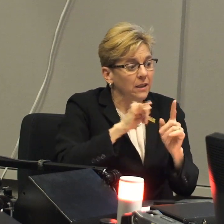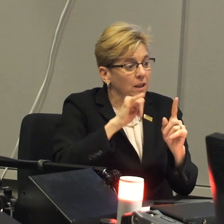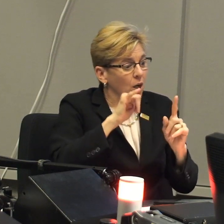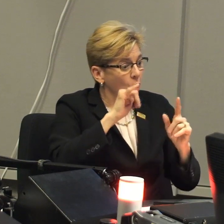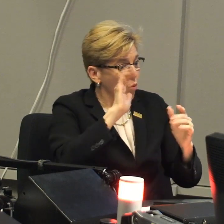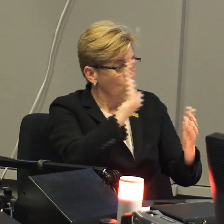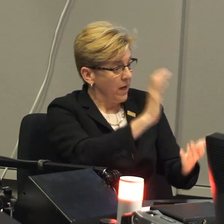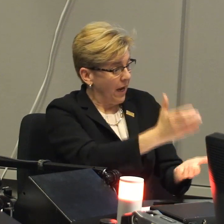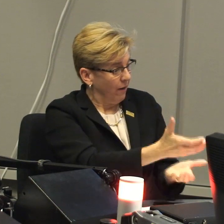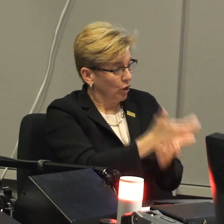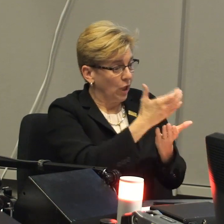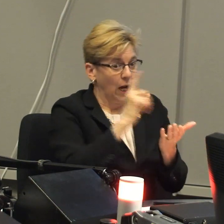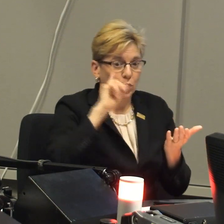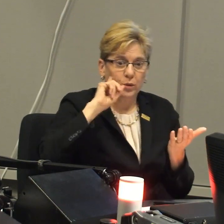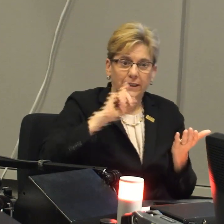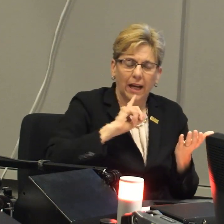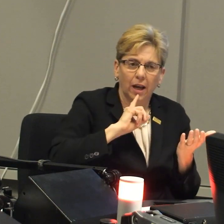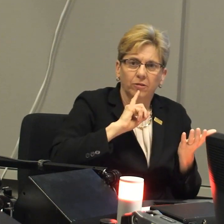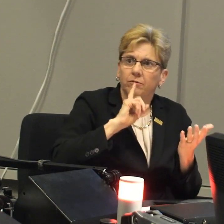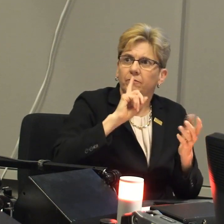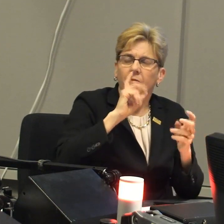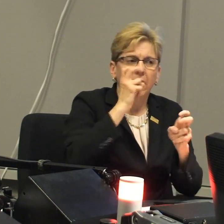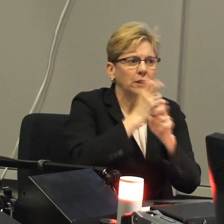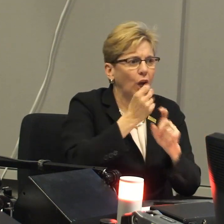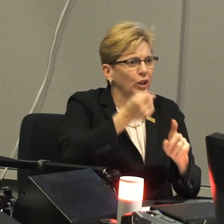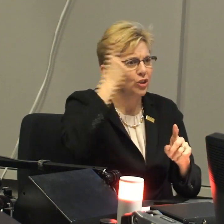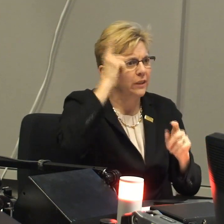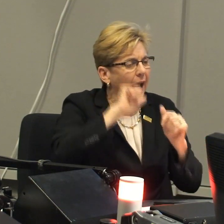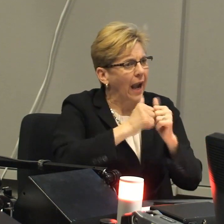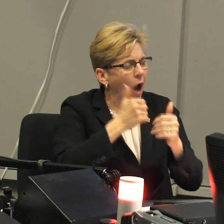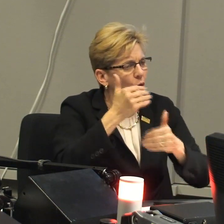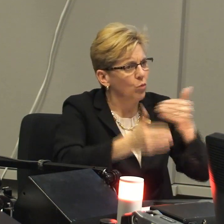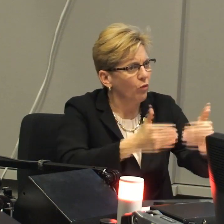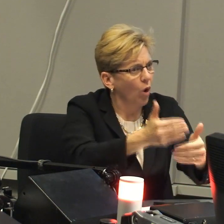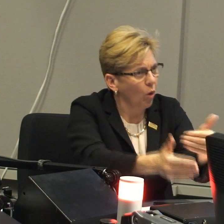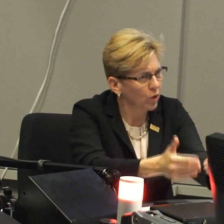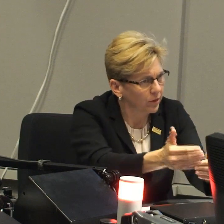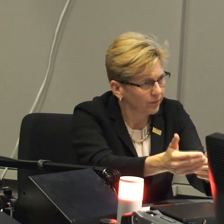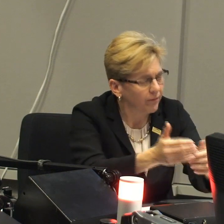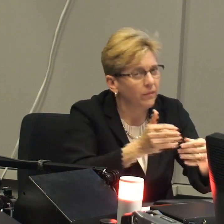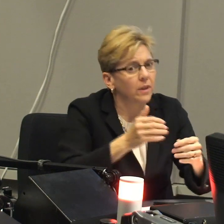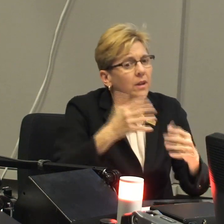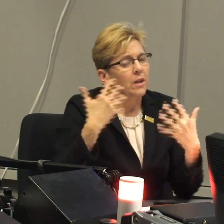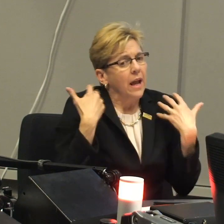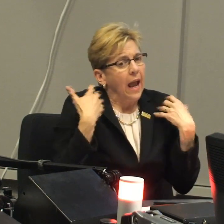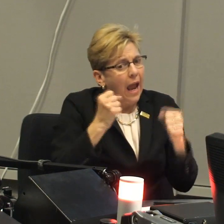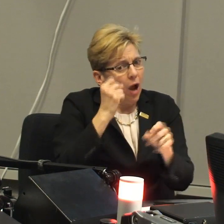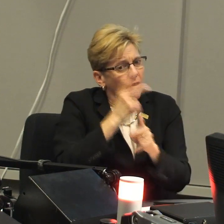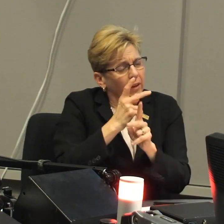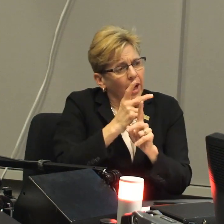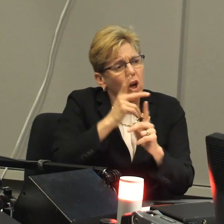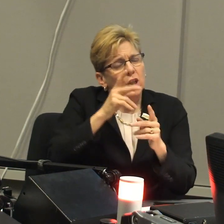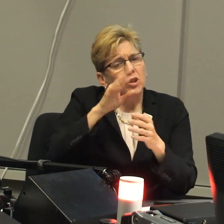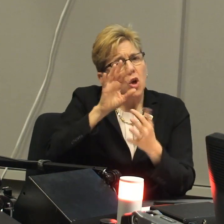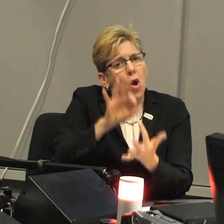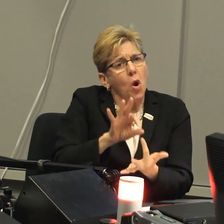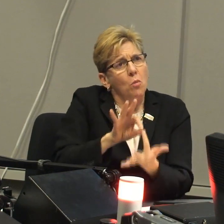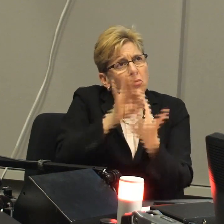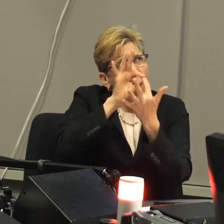is that when you have a child who's deaf, it's really hard to understand even how to move forward.